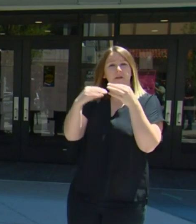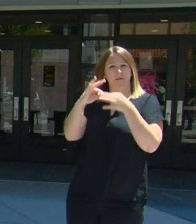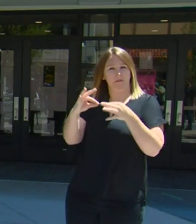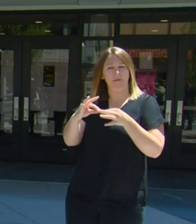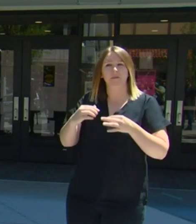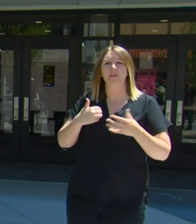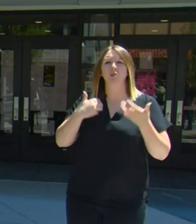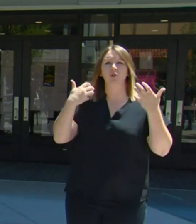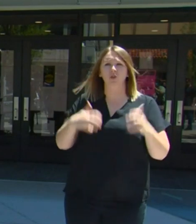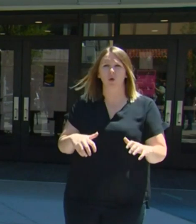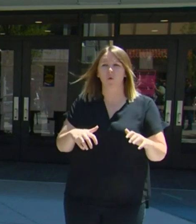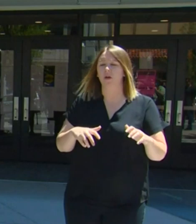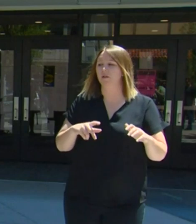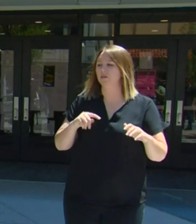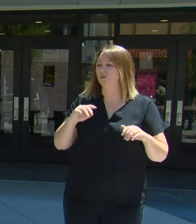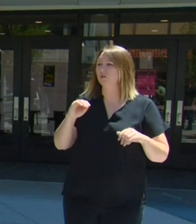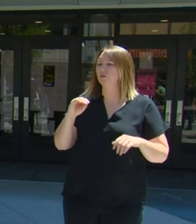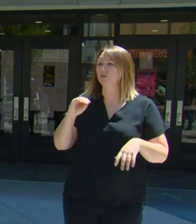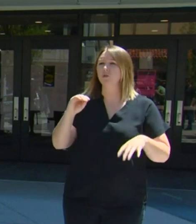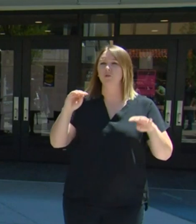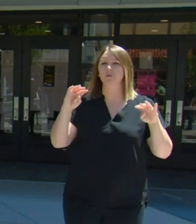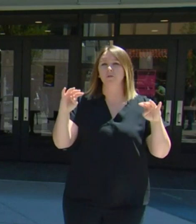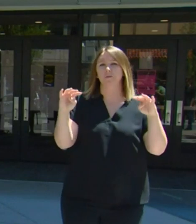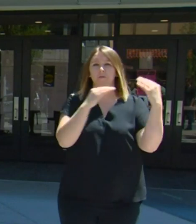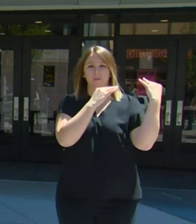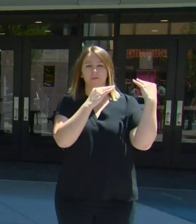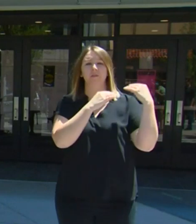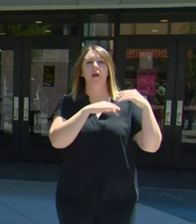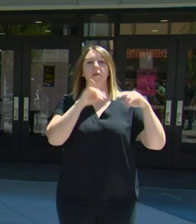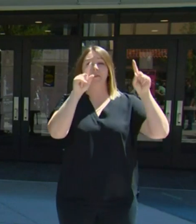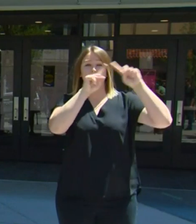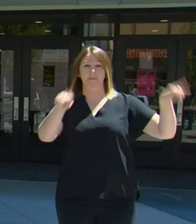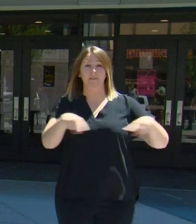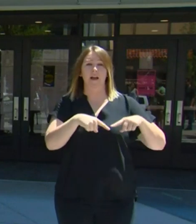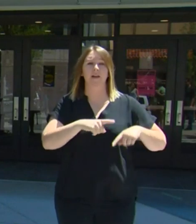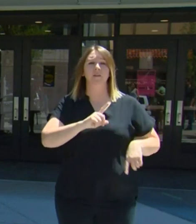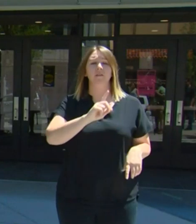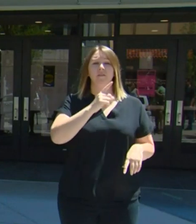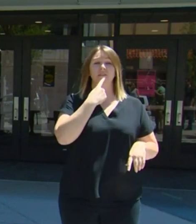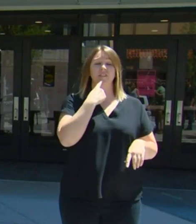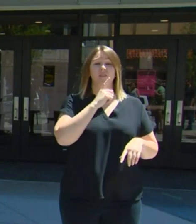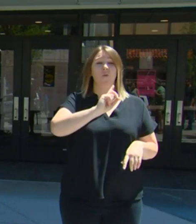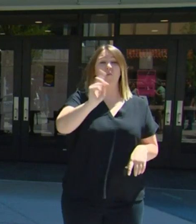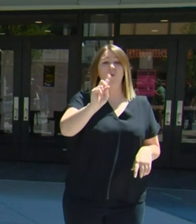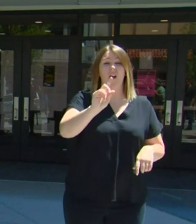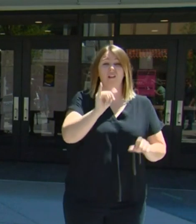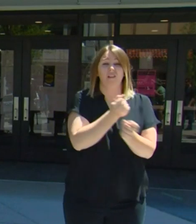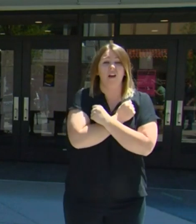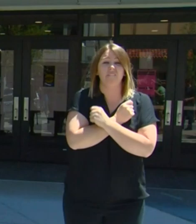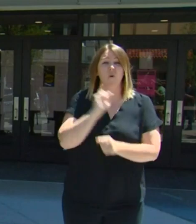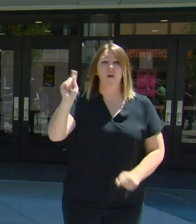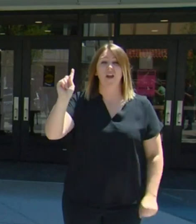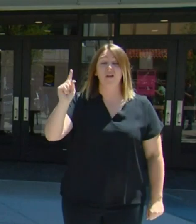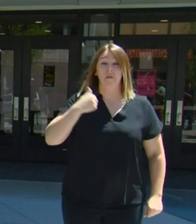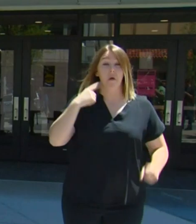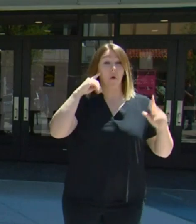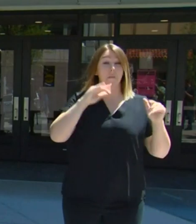much attention, but there's a sign here in the background that says, where is the love? And I would hope the answer to that is right here in Boise. Thank you.